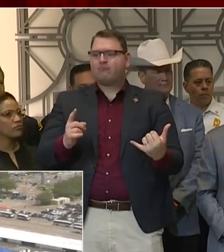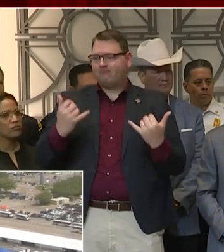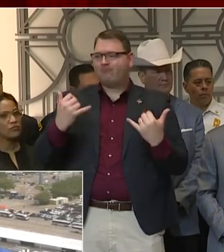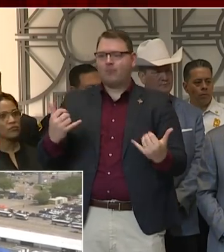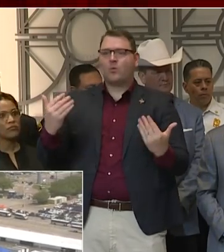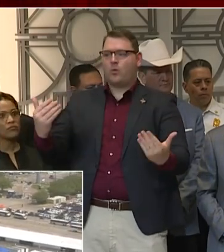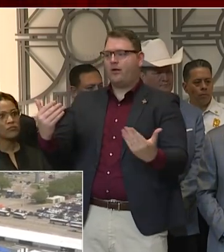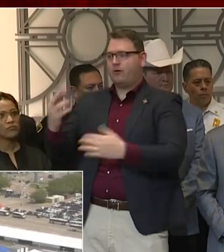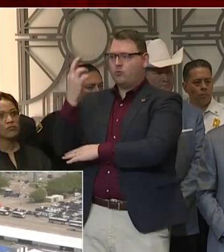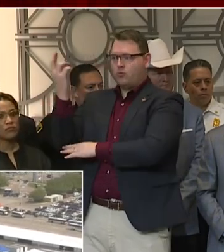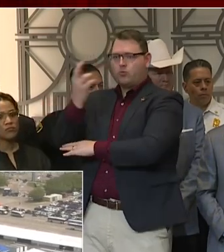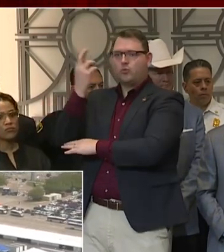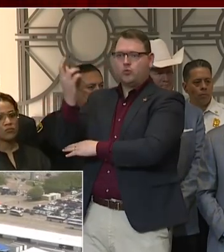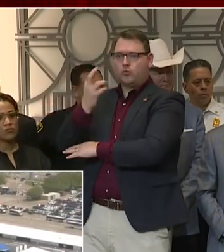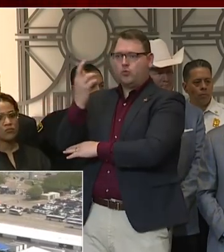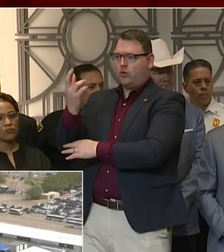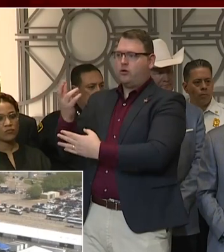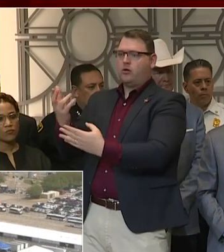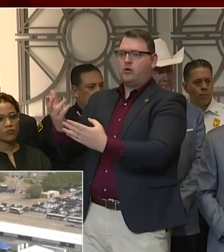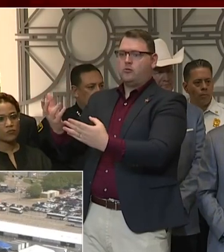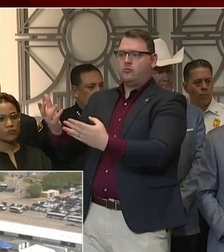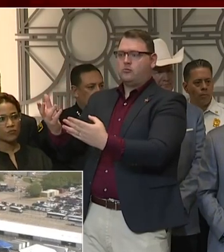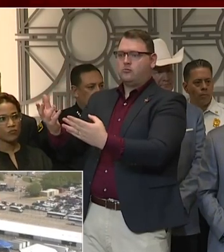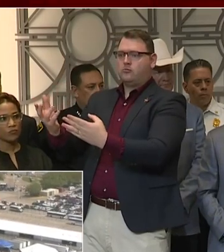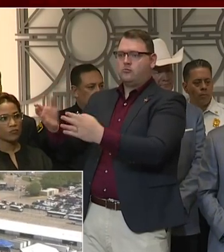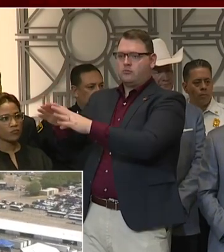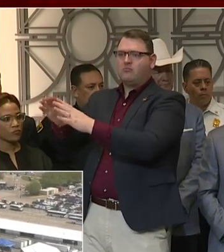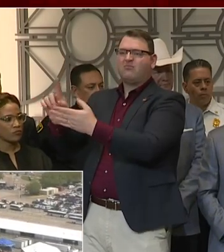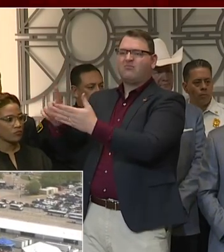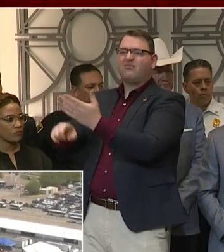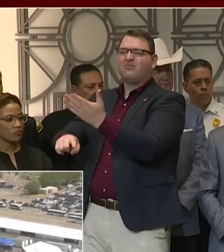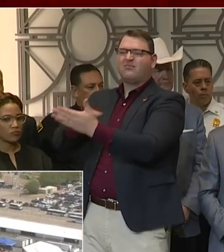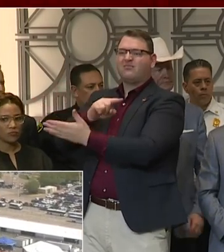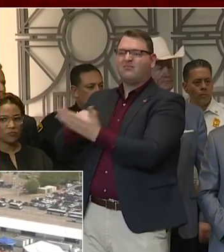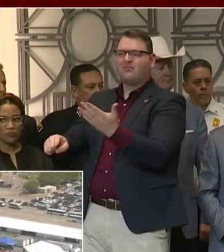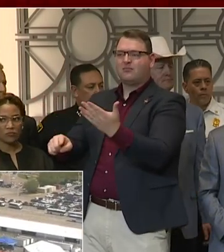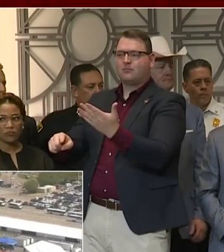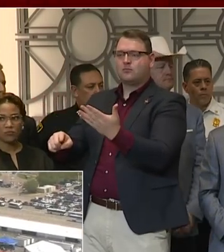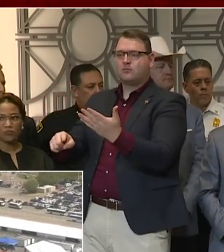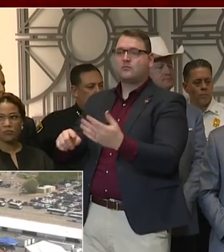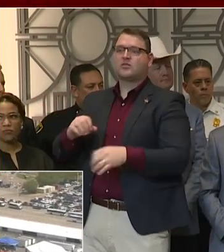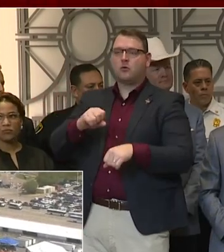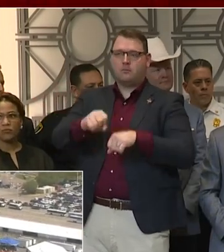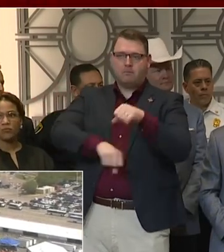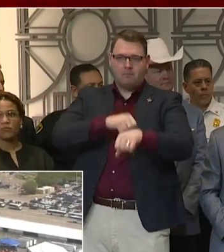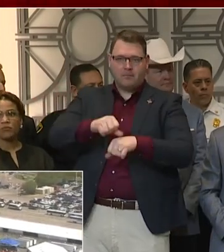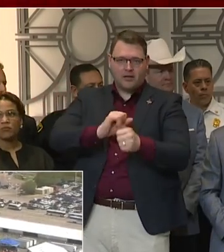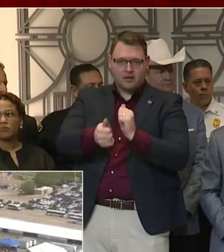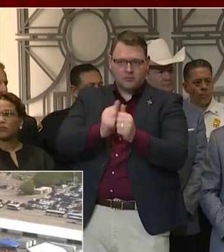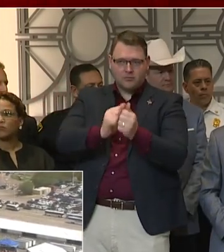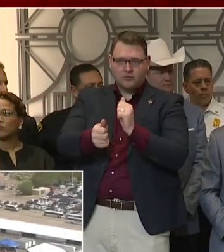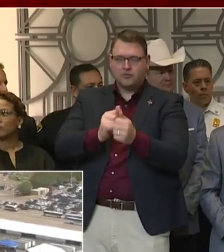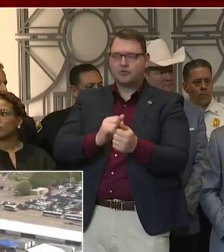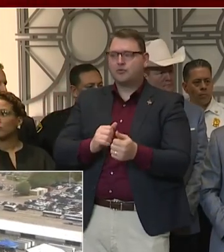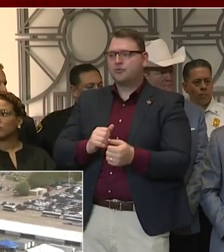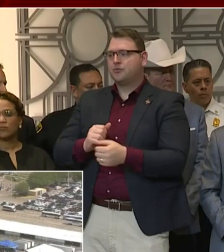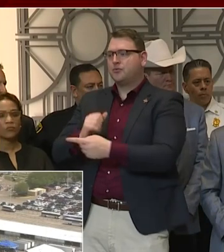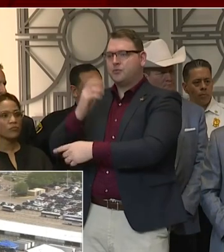an issue of large gatherings that we're talking about. So the bike tour and other large gatherings, all the things that the city,